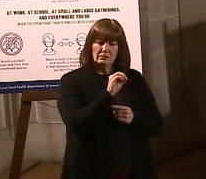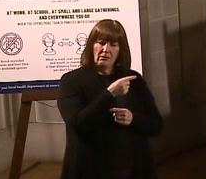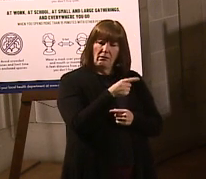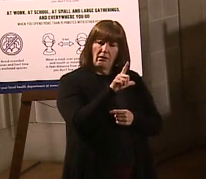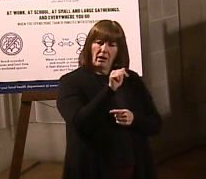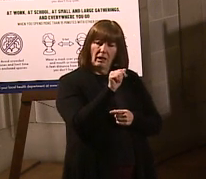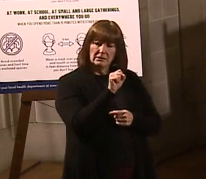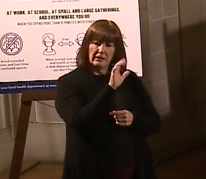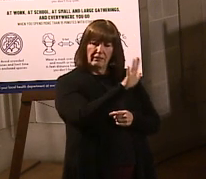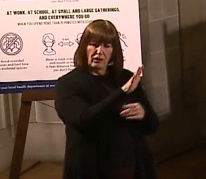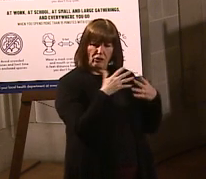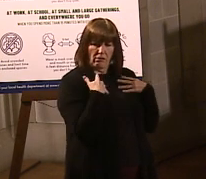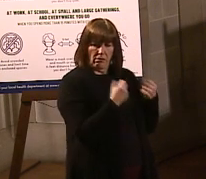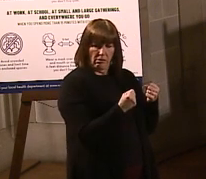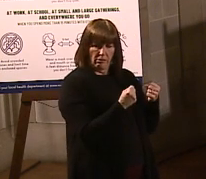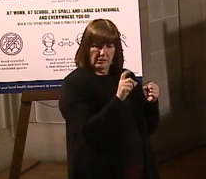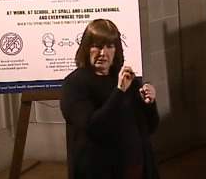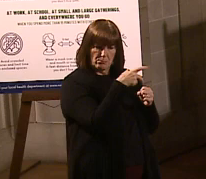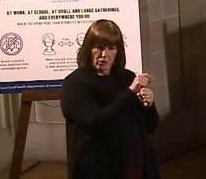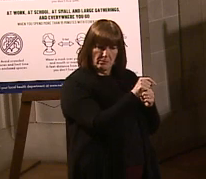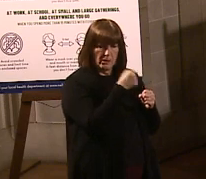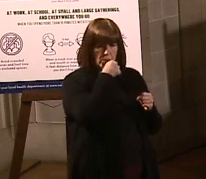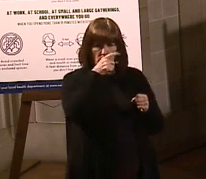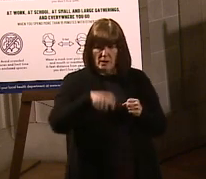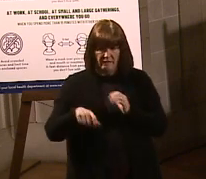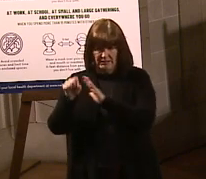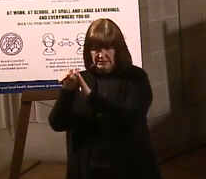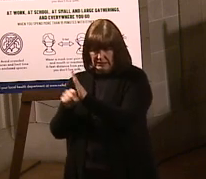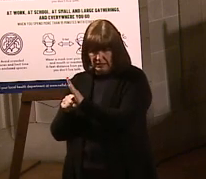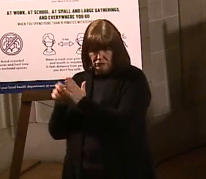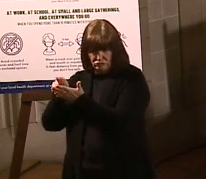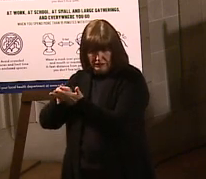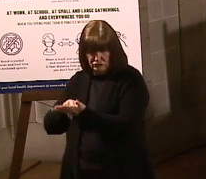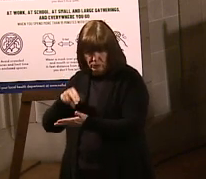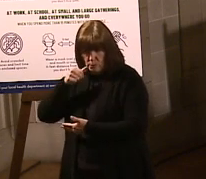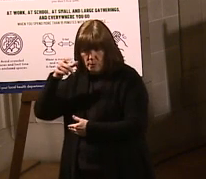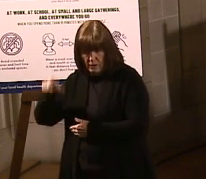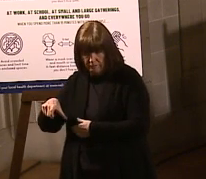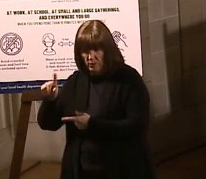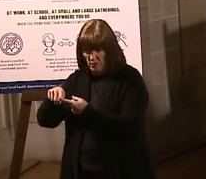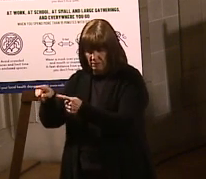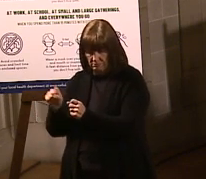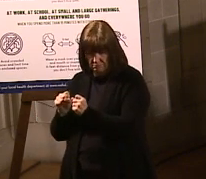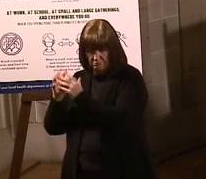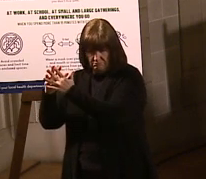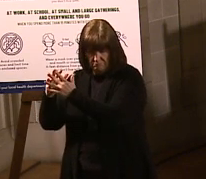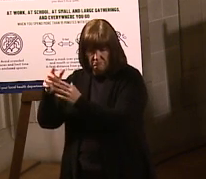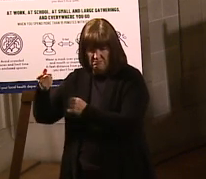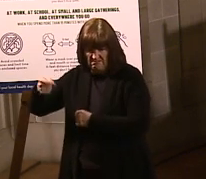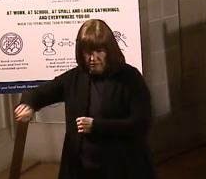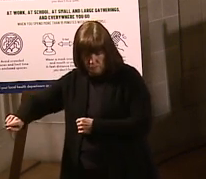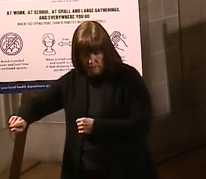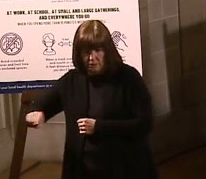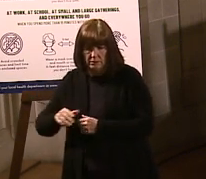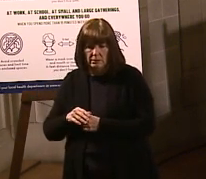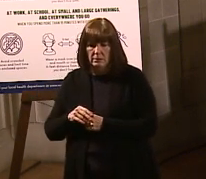registered on their website, you don't need to register on the state's website when we get that up and running. And by the way, we'll have more information on that next week.